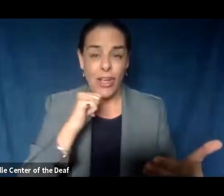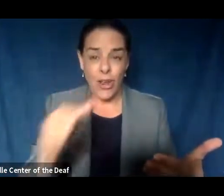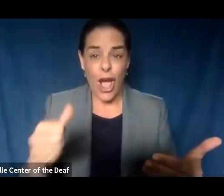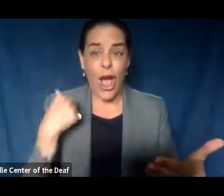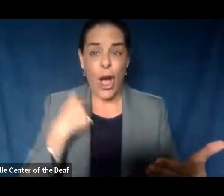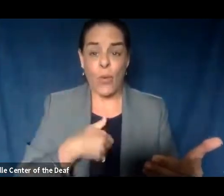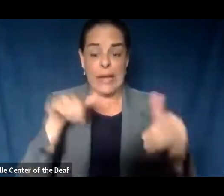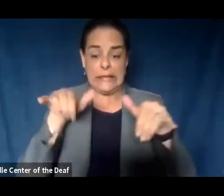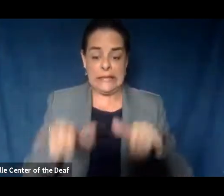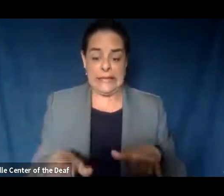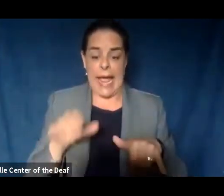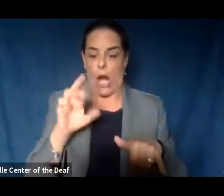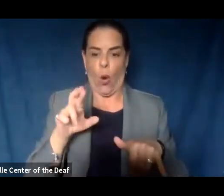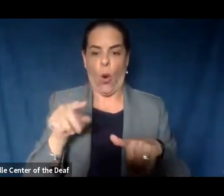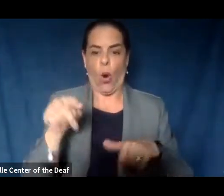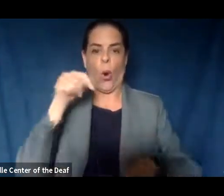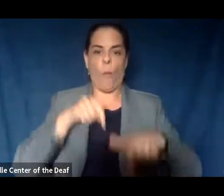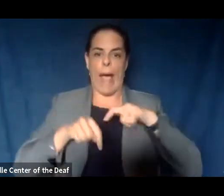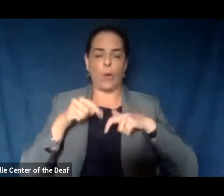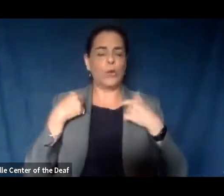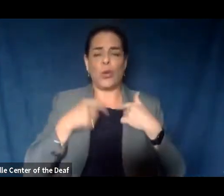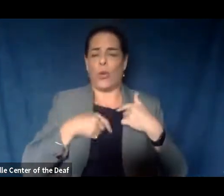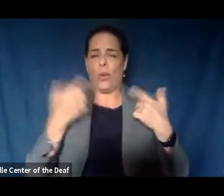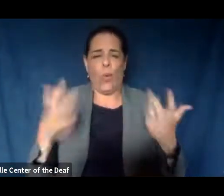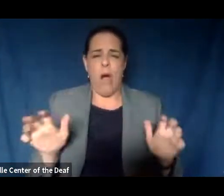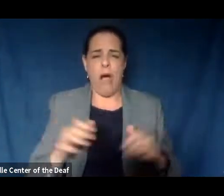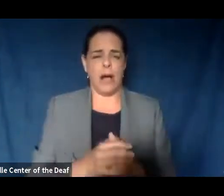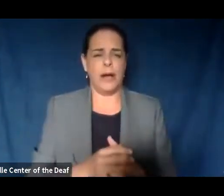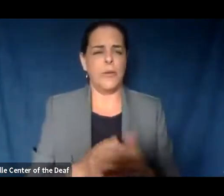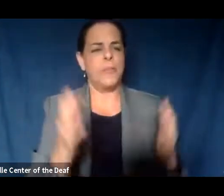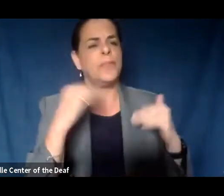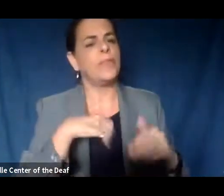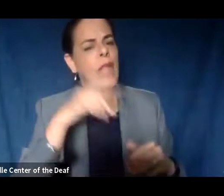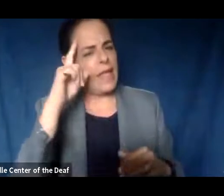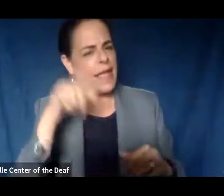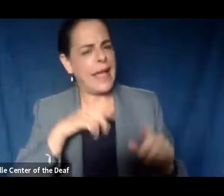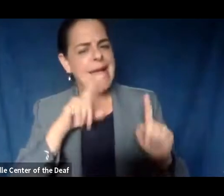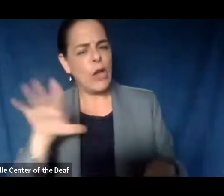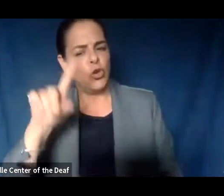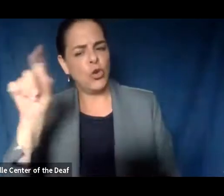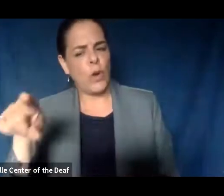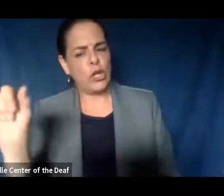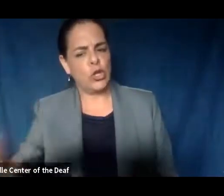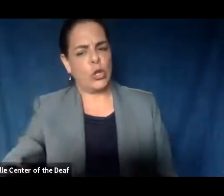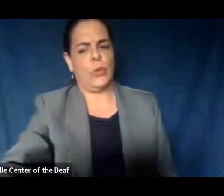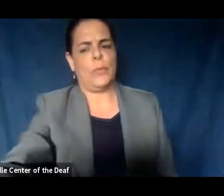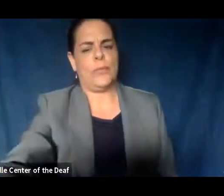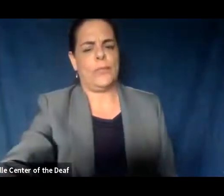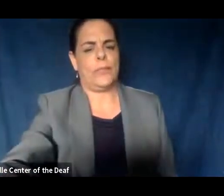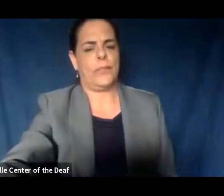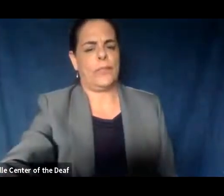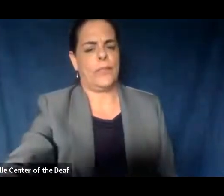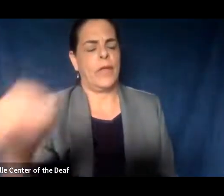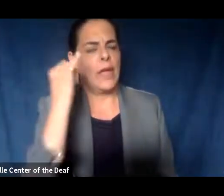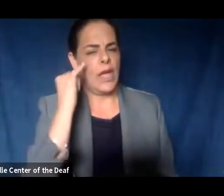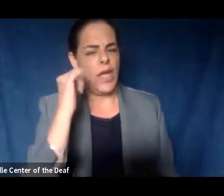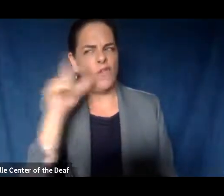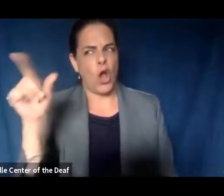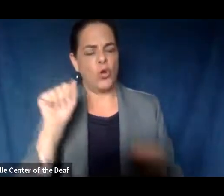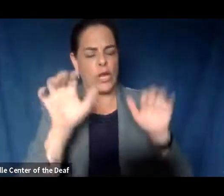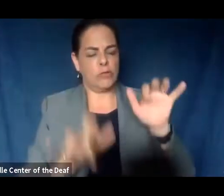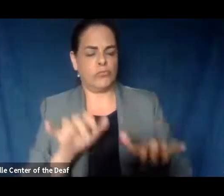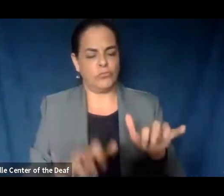go backwards and we don't want to do that. All right, Megan, I believe that answered your question as well. If it didn't, feel free to type something else into the chat feature.